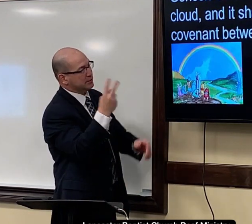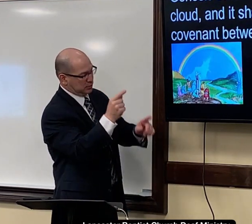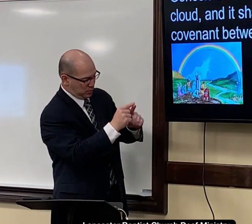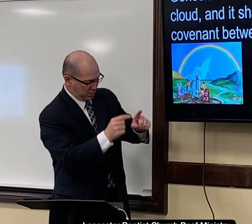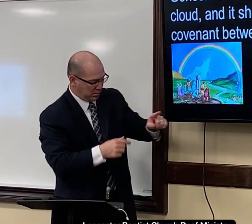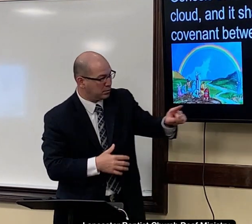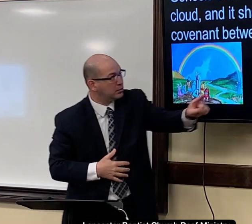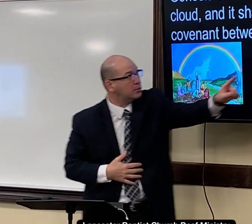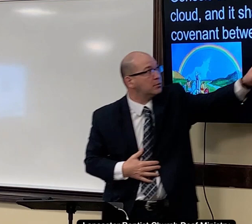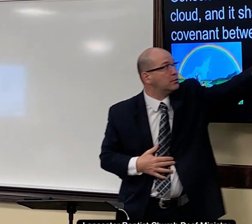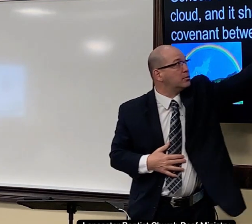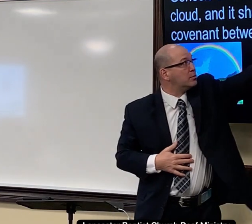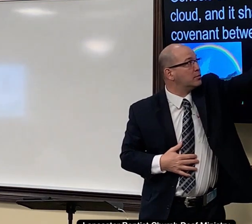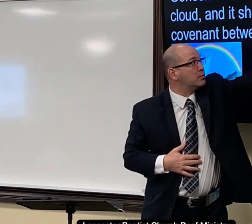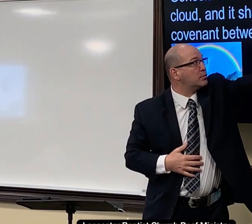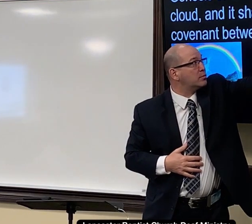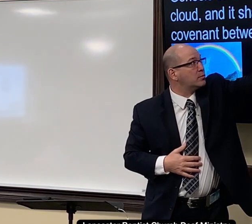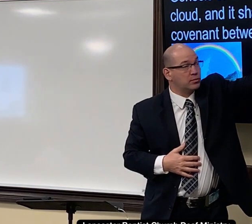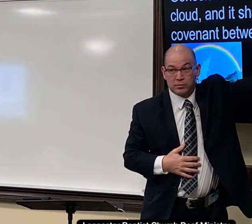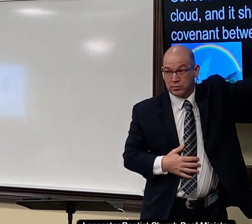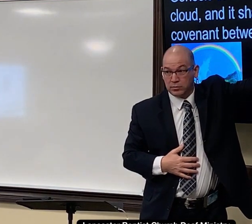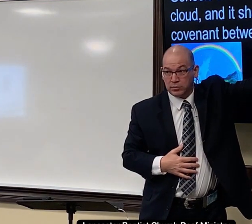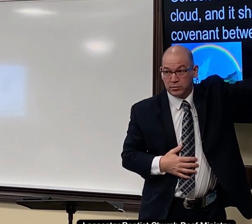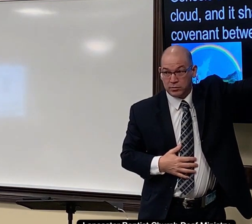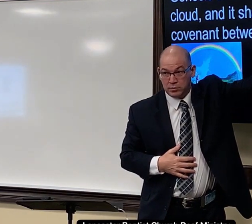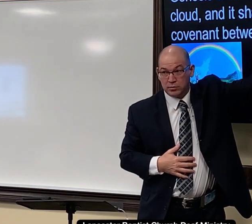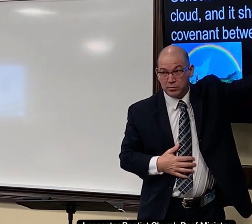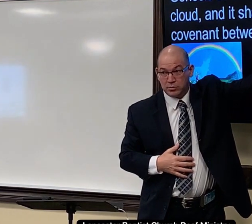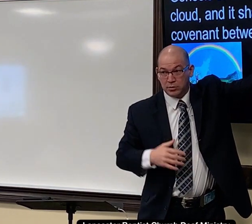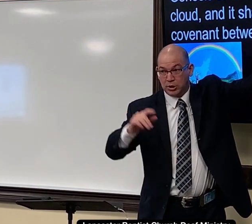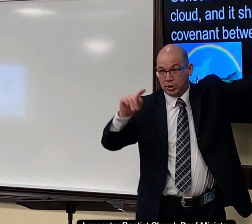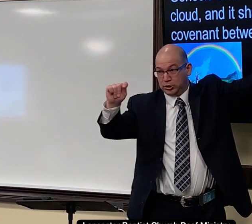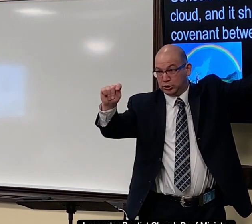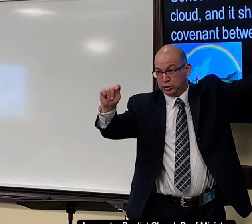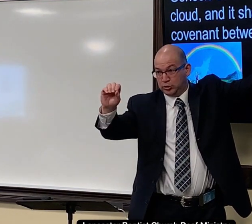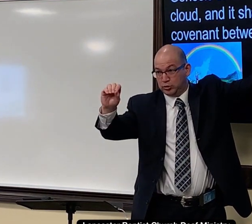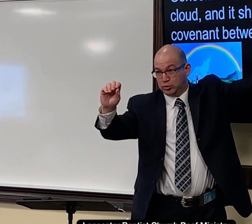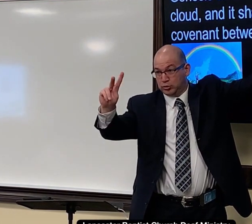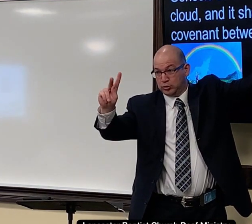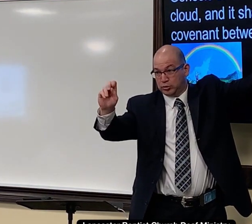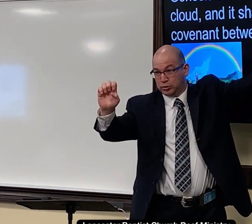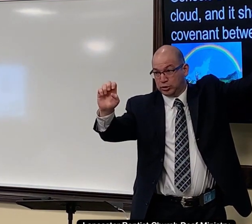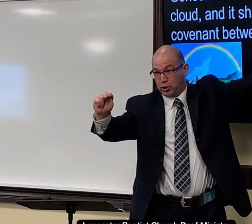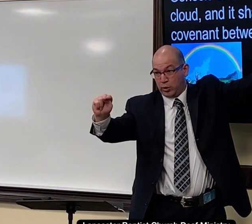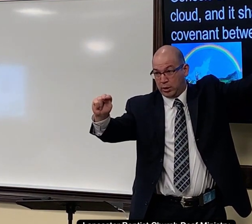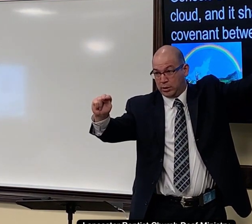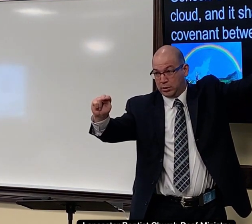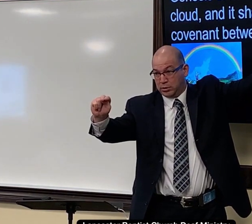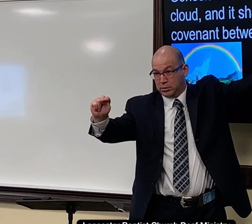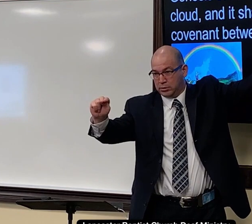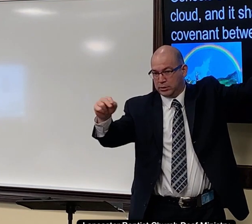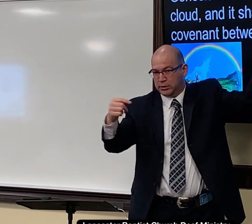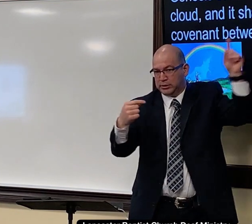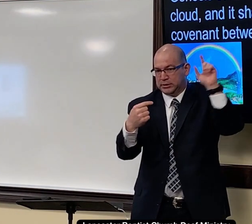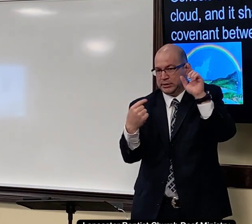notice in genesis 9 13 see the word token there token